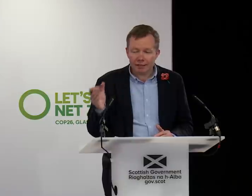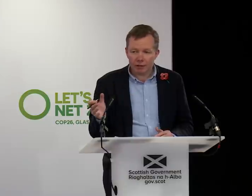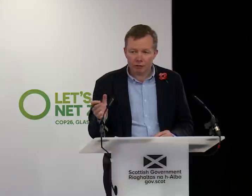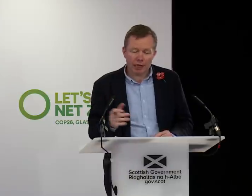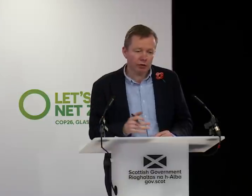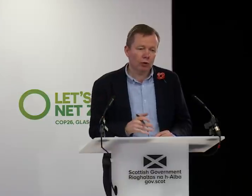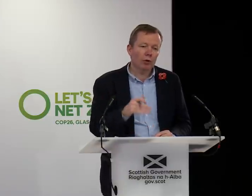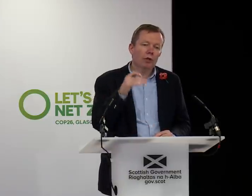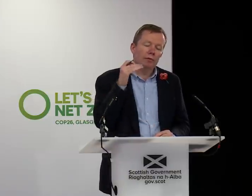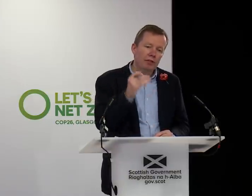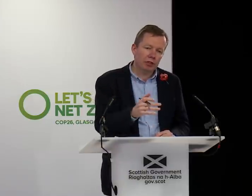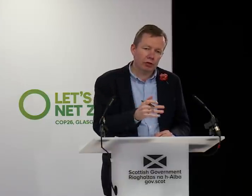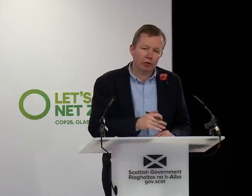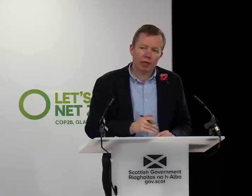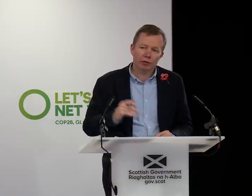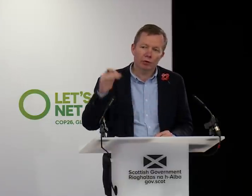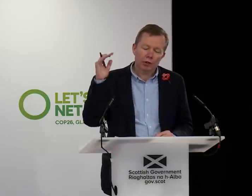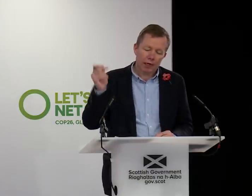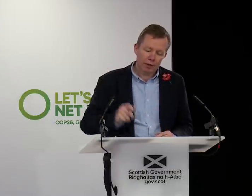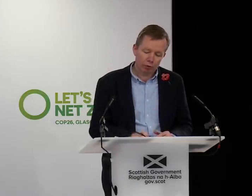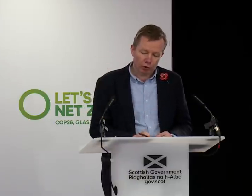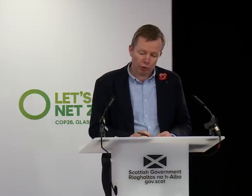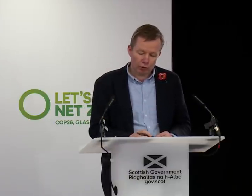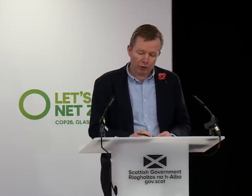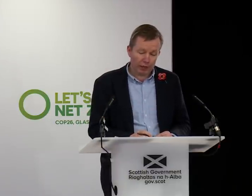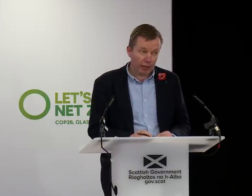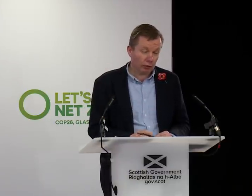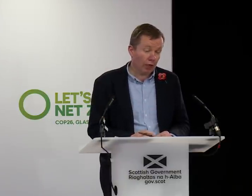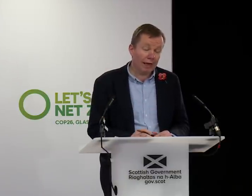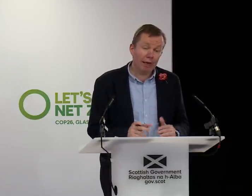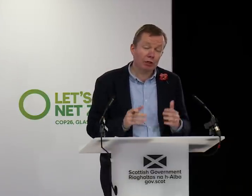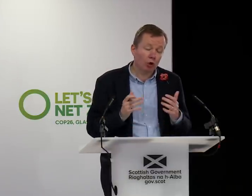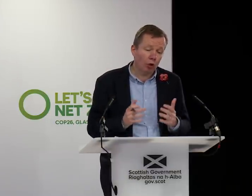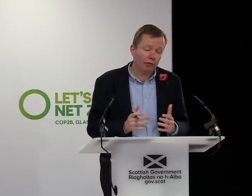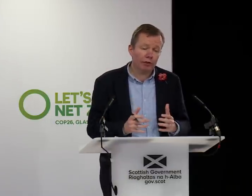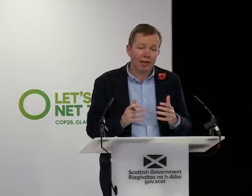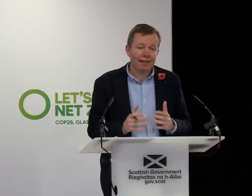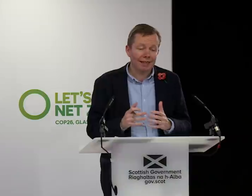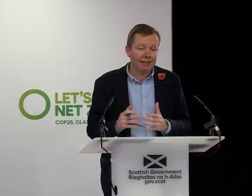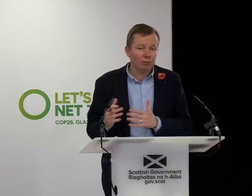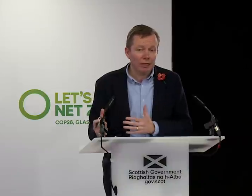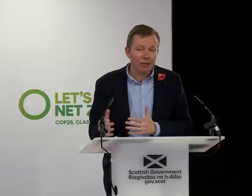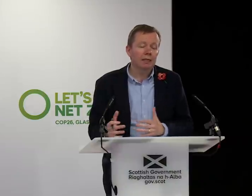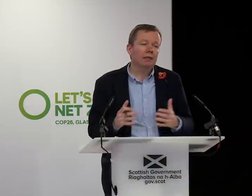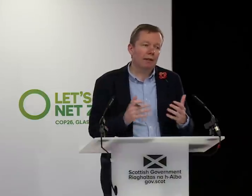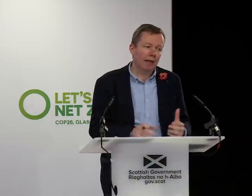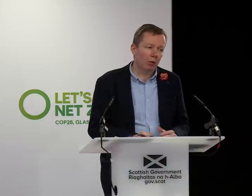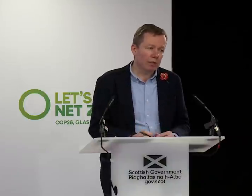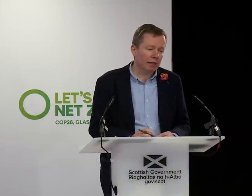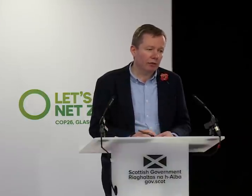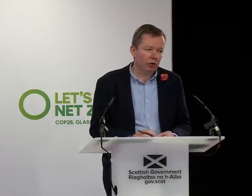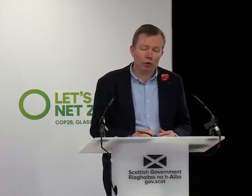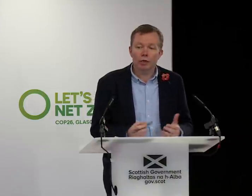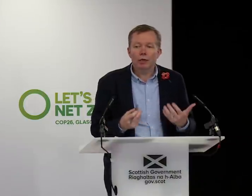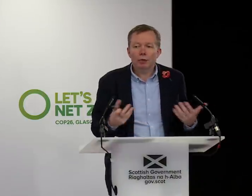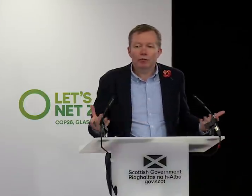residents of Glasgow, the visitors to Glasgow and the blue zone within Glasgow. And I'm as confident as I can be that that will